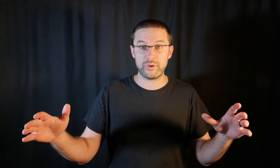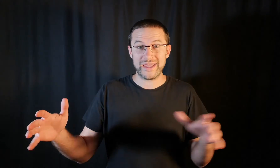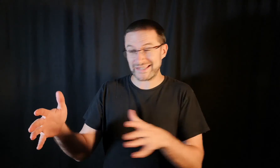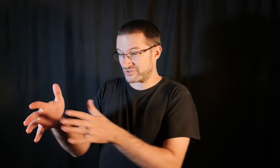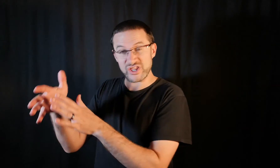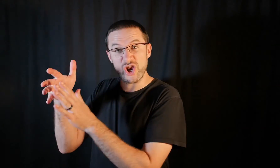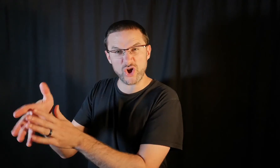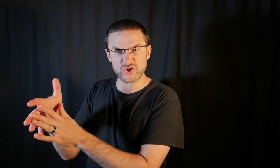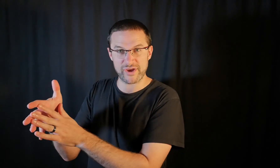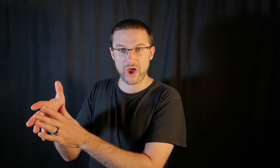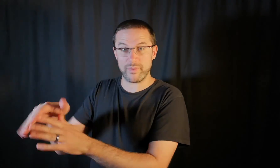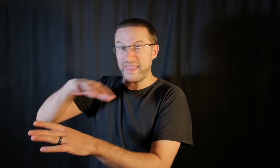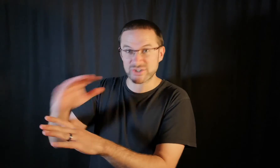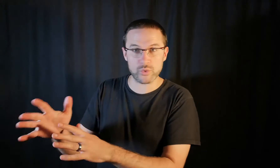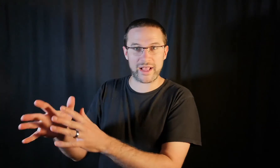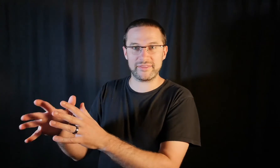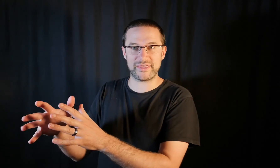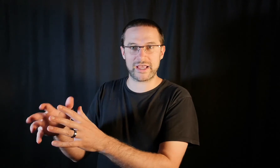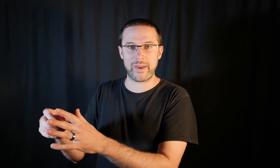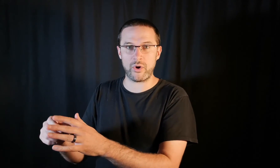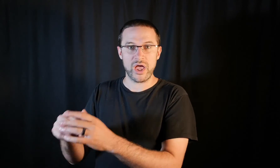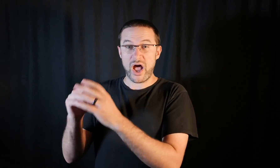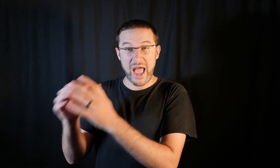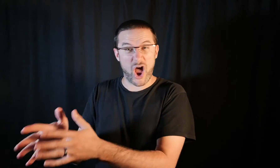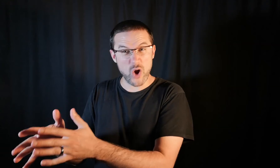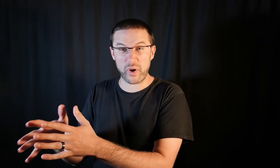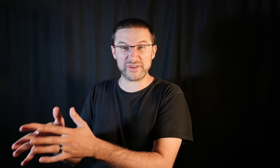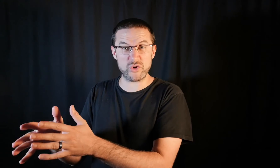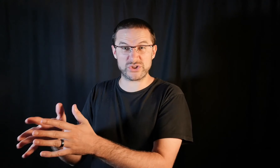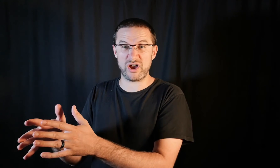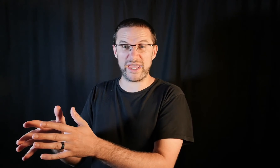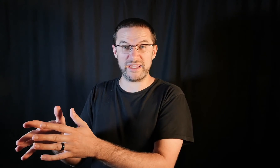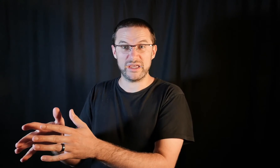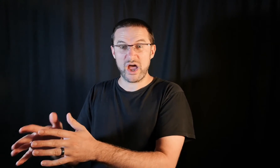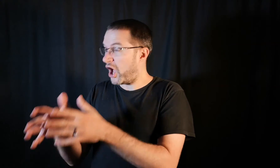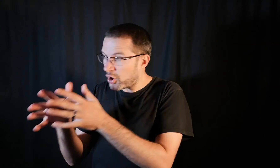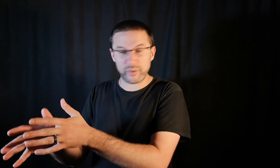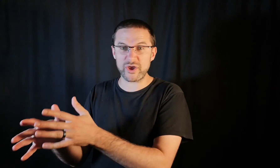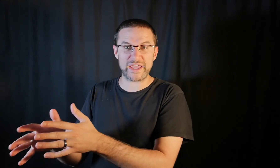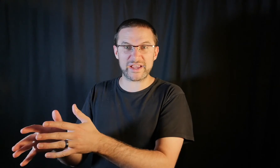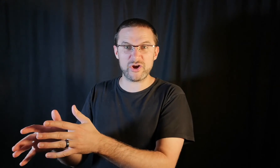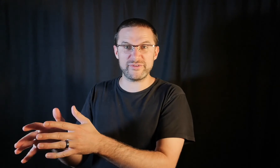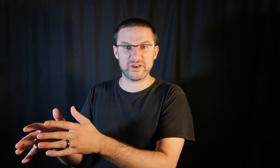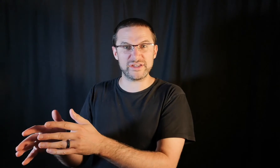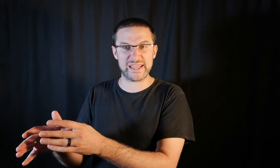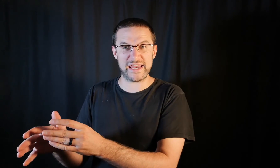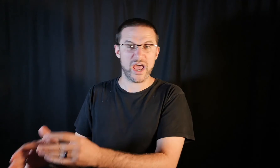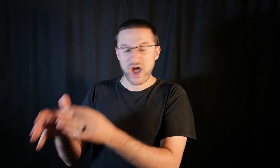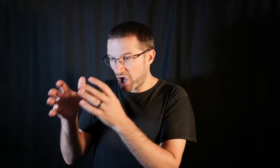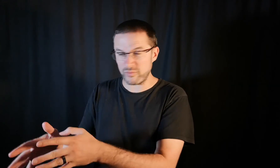down to the lottery hope. And that's all they can think about. Well, I hope I hope don't die. I hope I don't get COVID-19. I hope